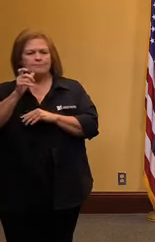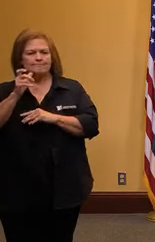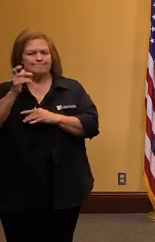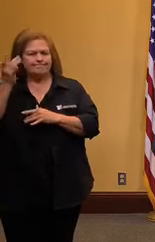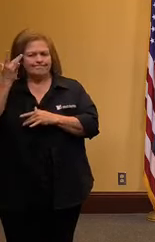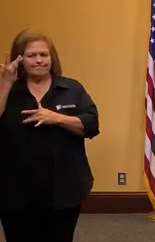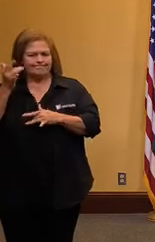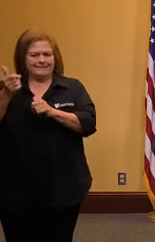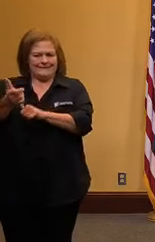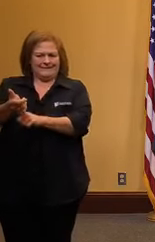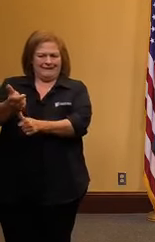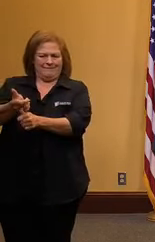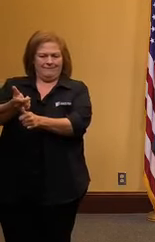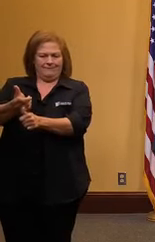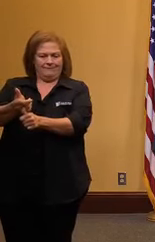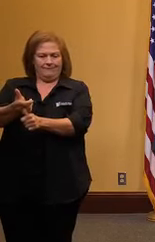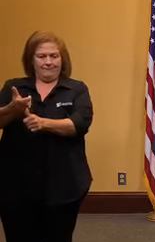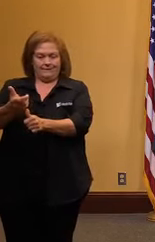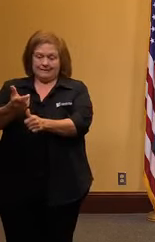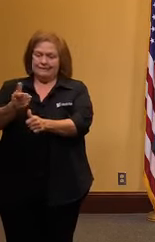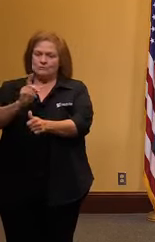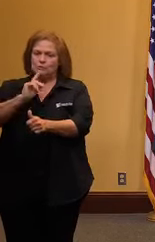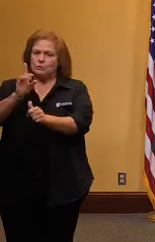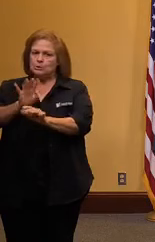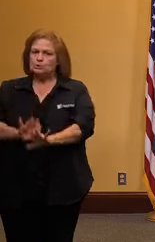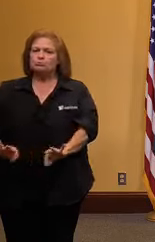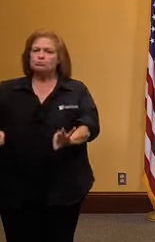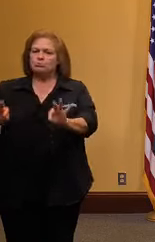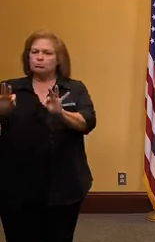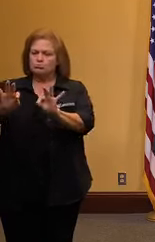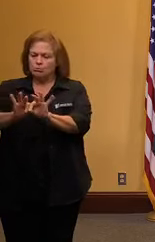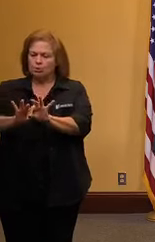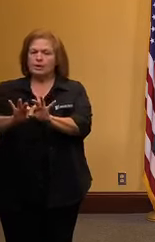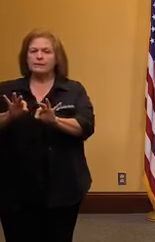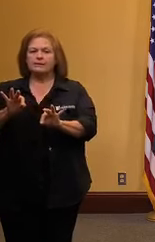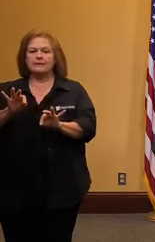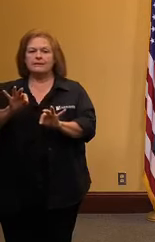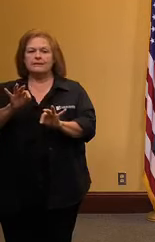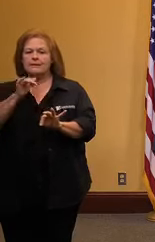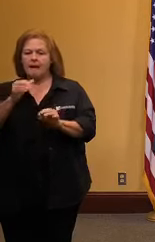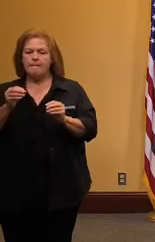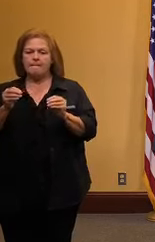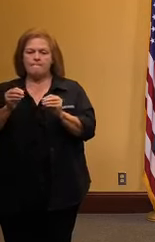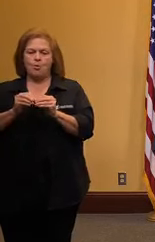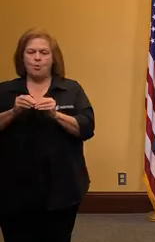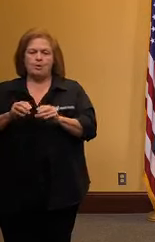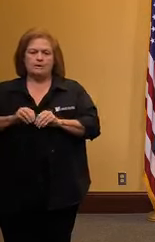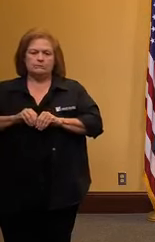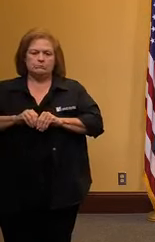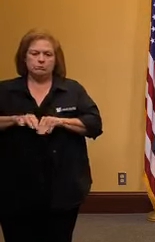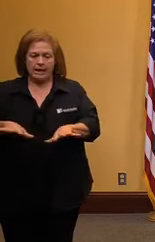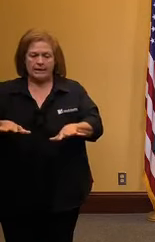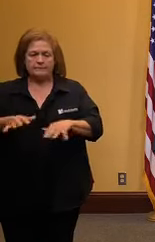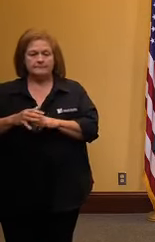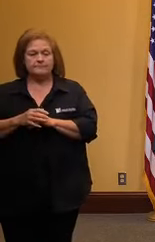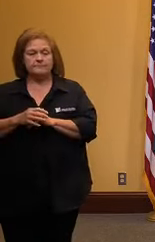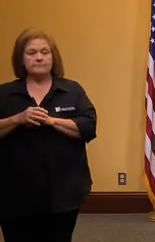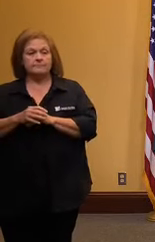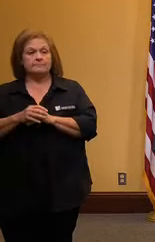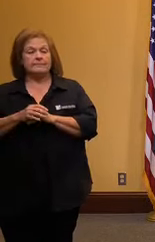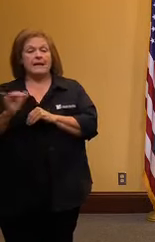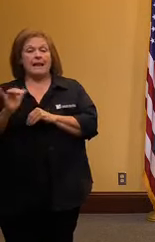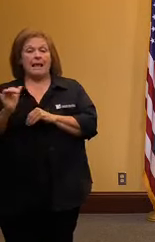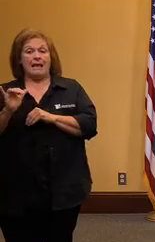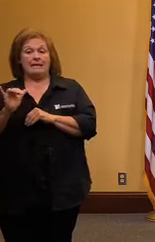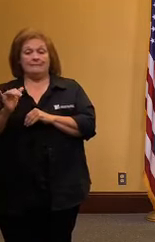this is going to be crucial to preventing widespread and it's important to know like